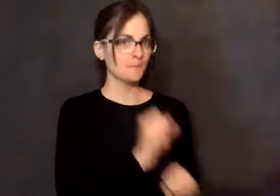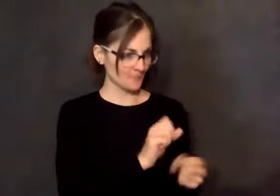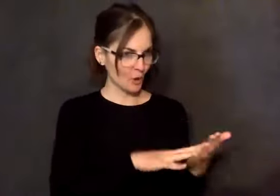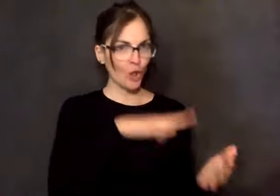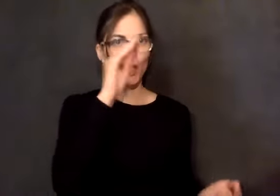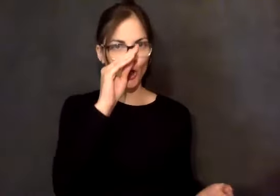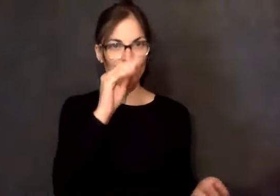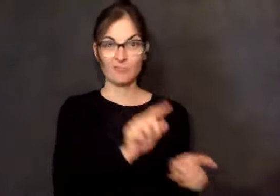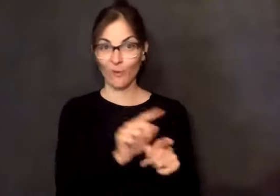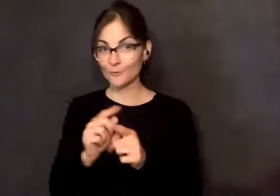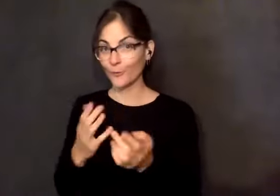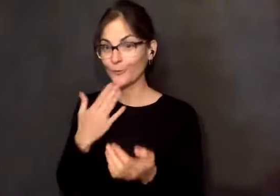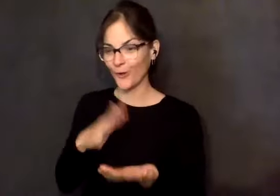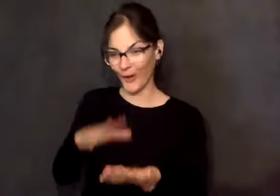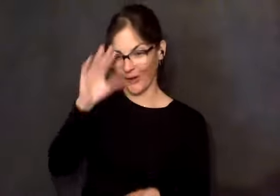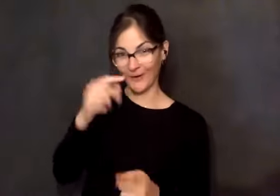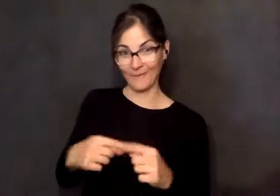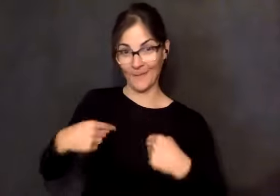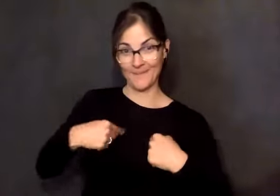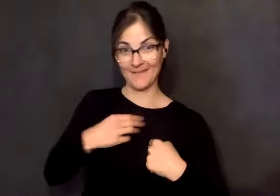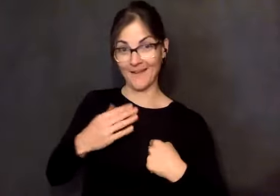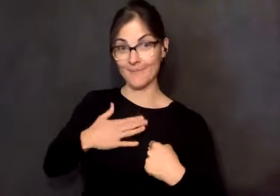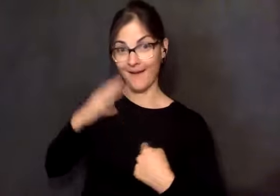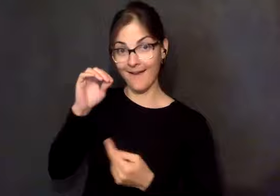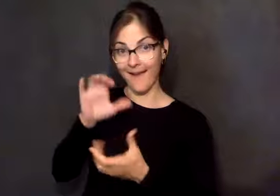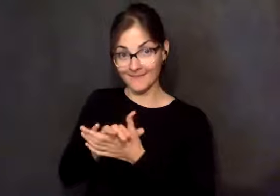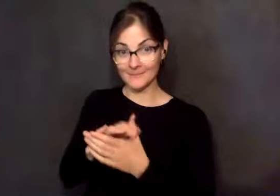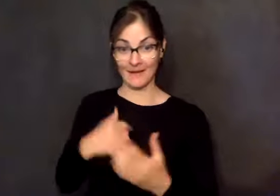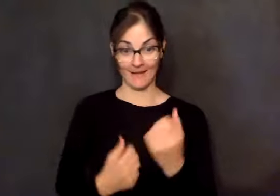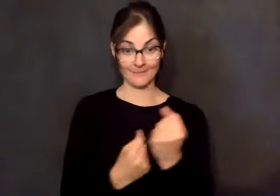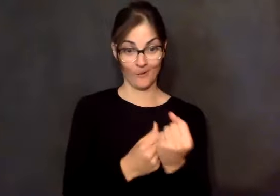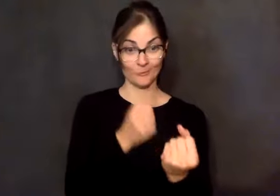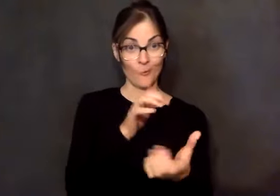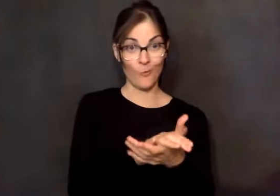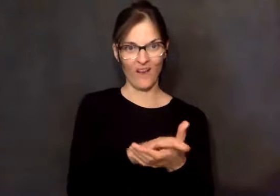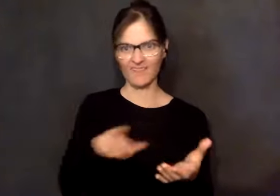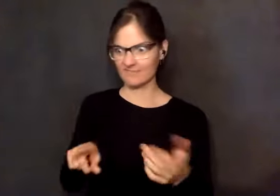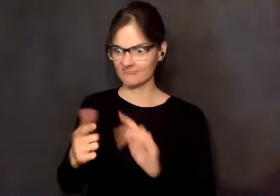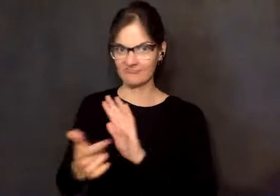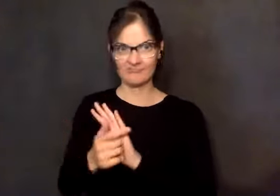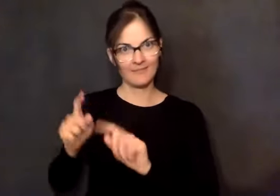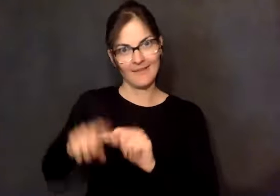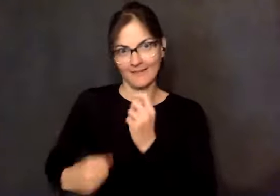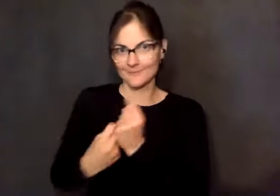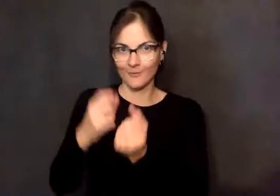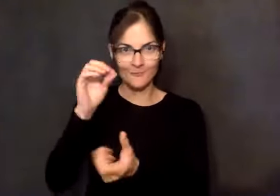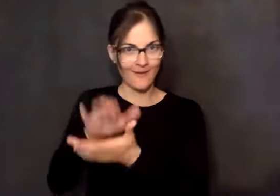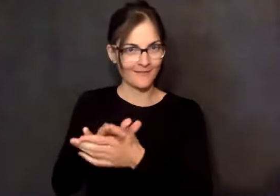We do not sponsor husband and wife. That's just not something we do. And, but it's been so meaningful because